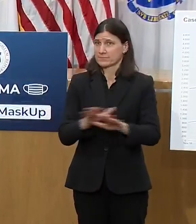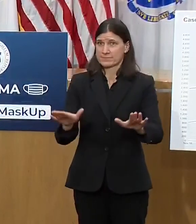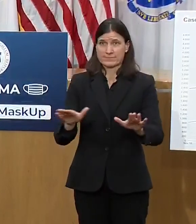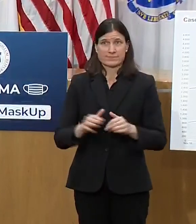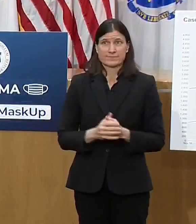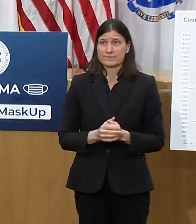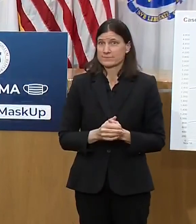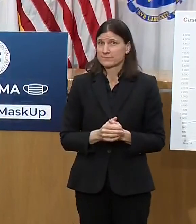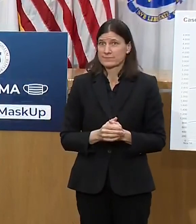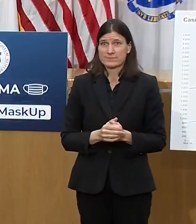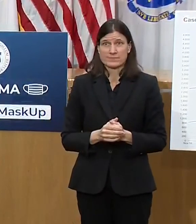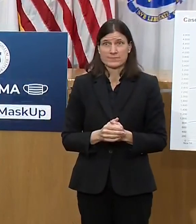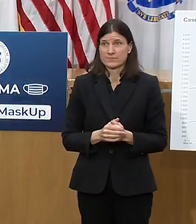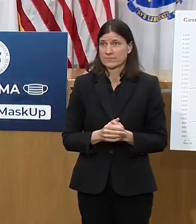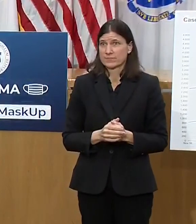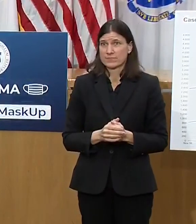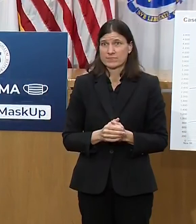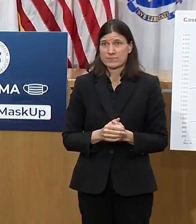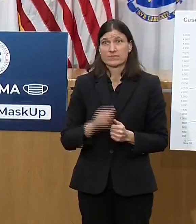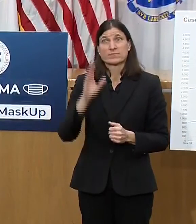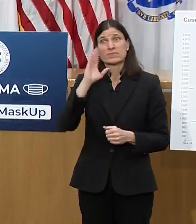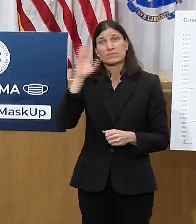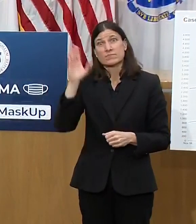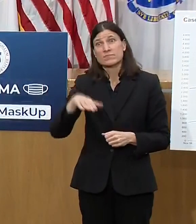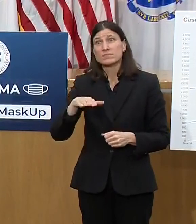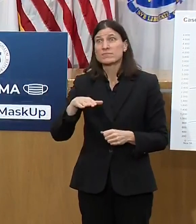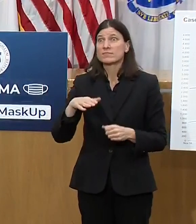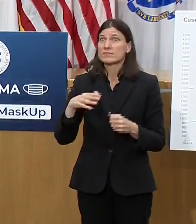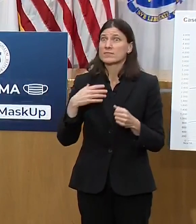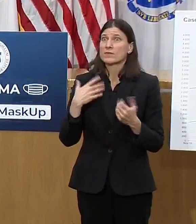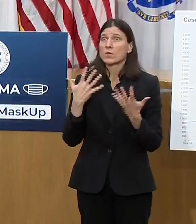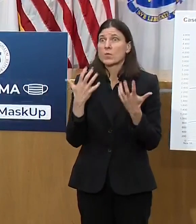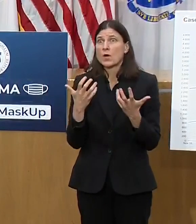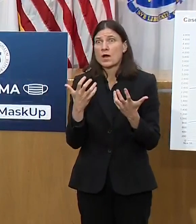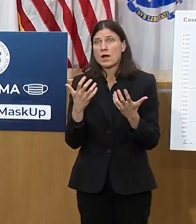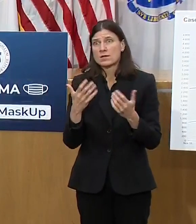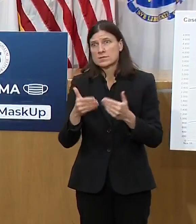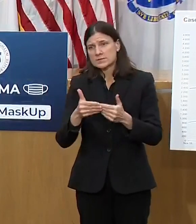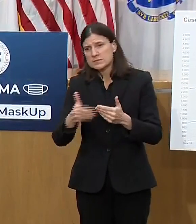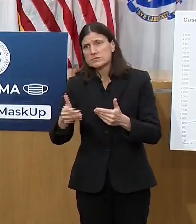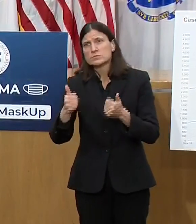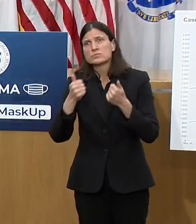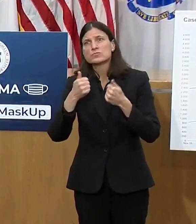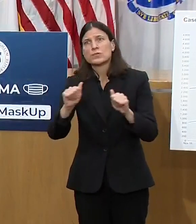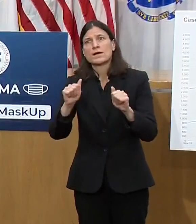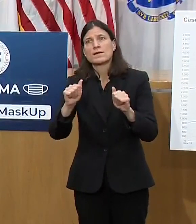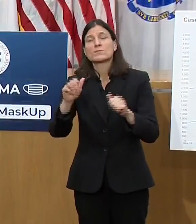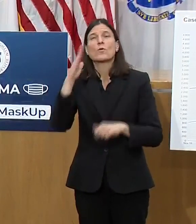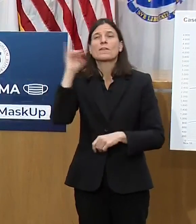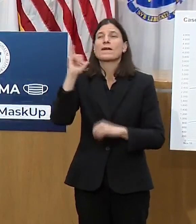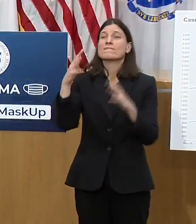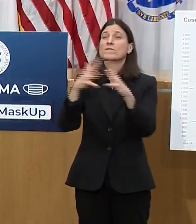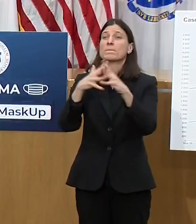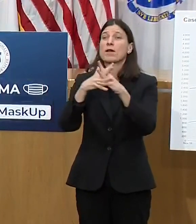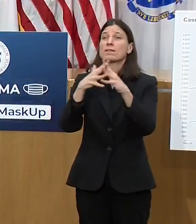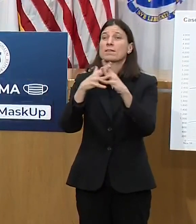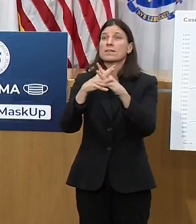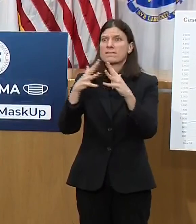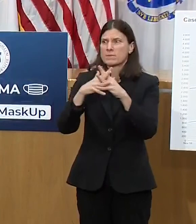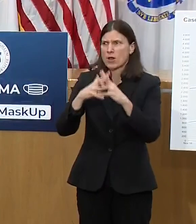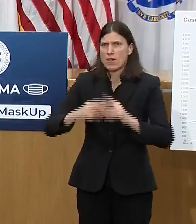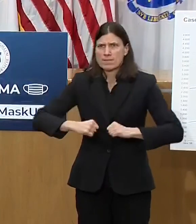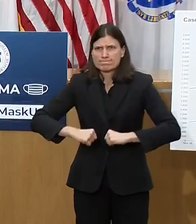We have a chance here to play offense, but it's critically important for all of us to do the things we need to do